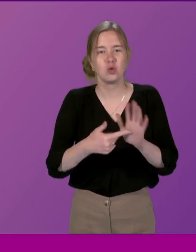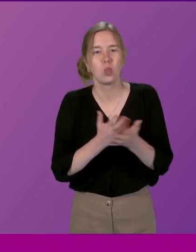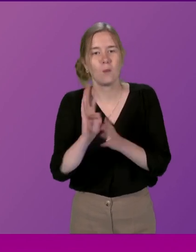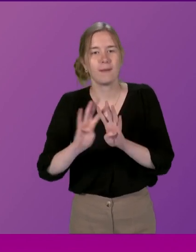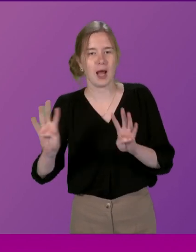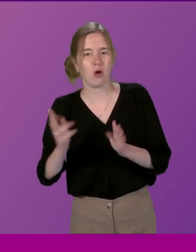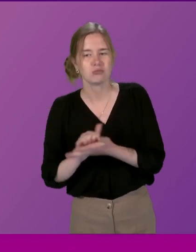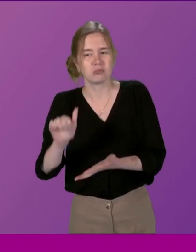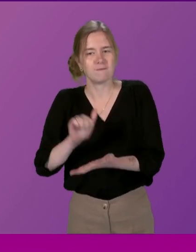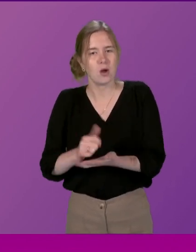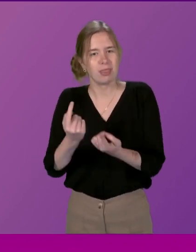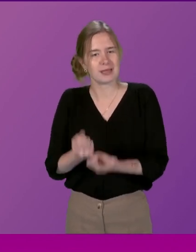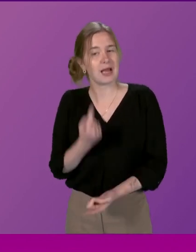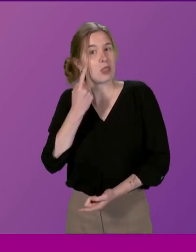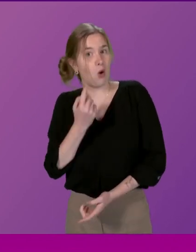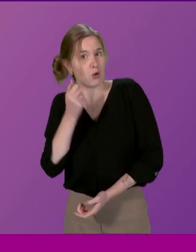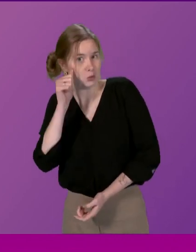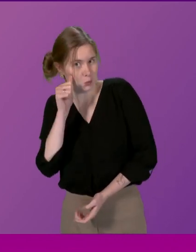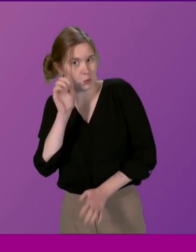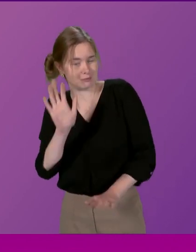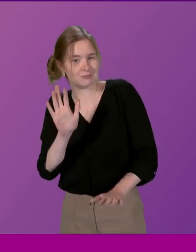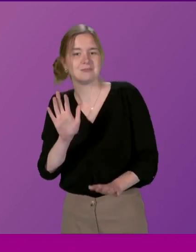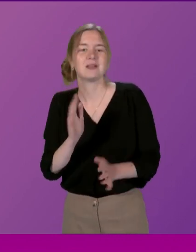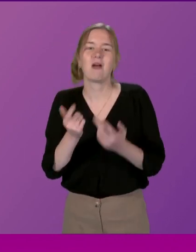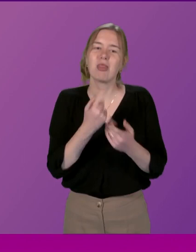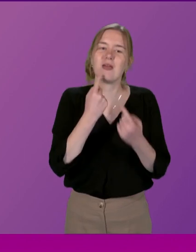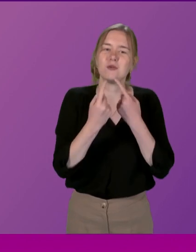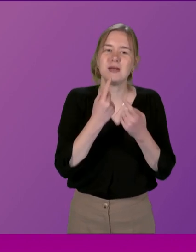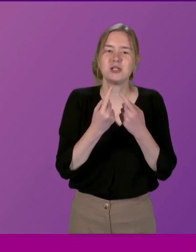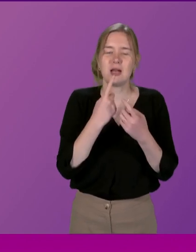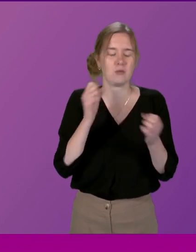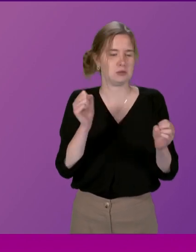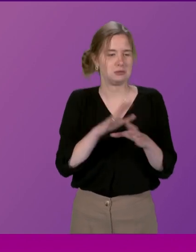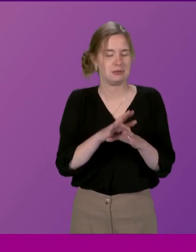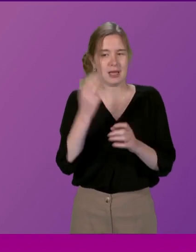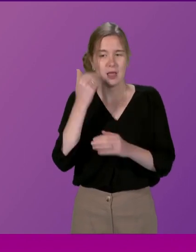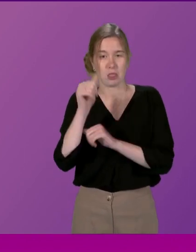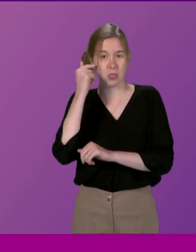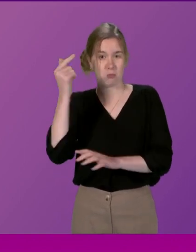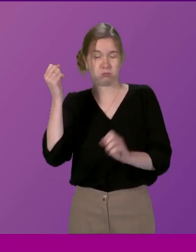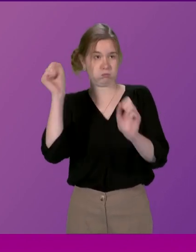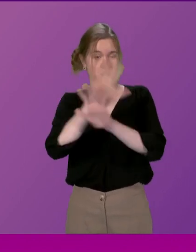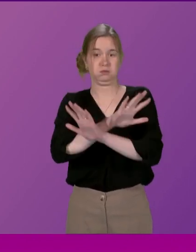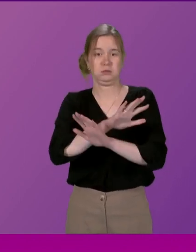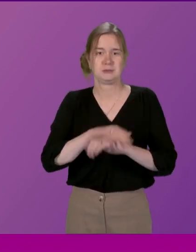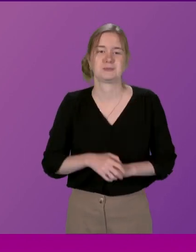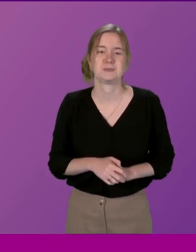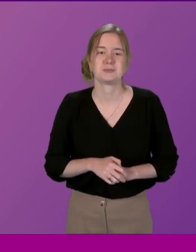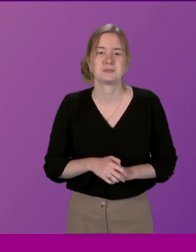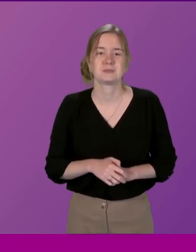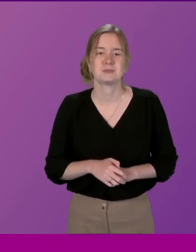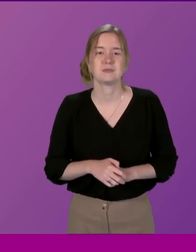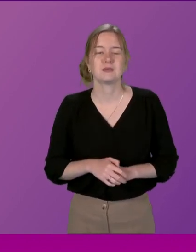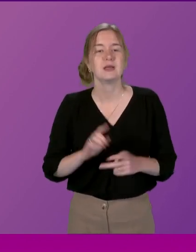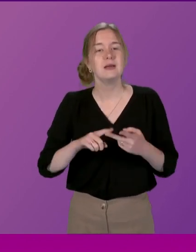confirmed things that I thought I knew And other information completely dispelled illusions that I had The second thing that